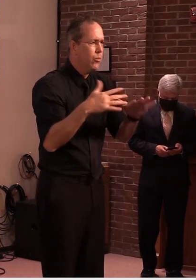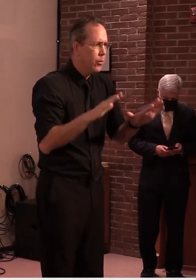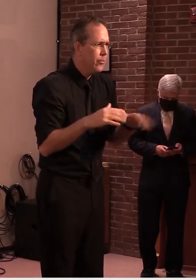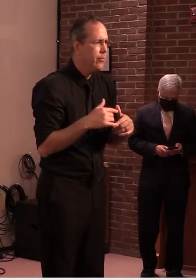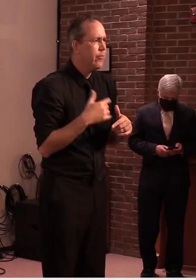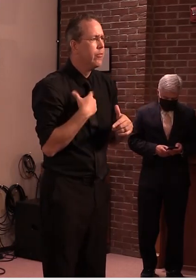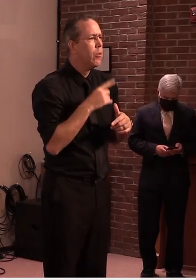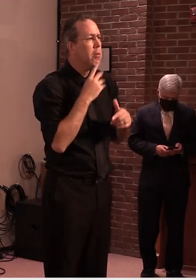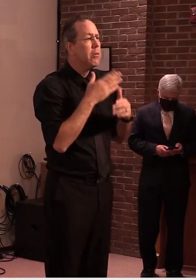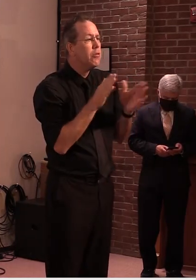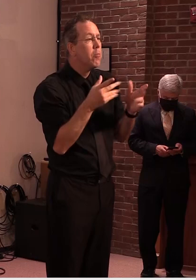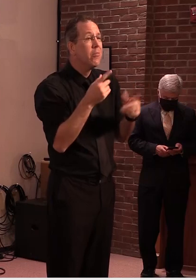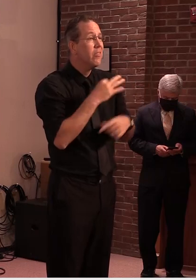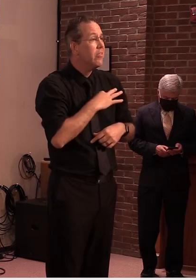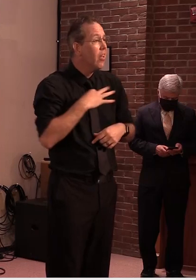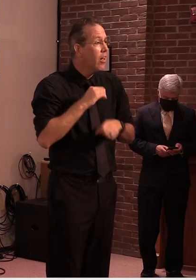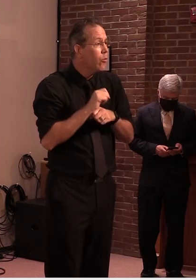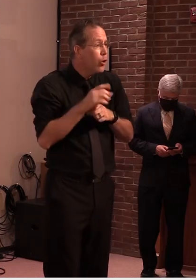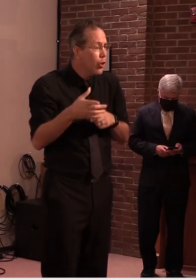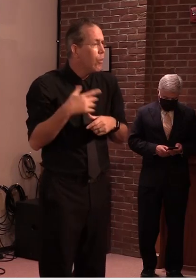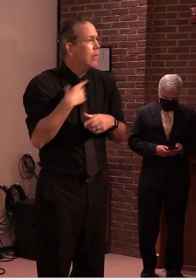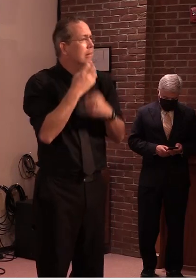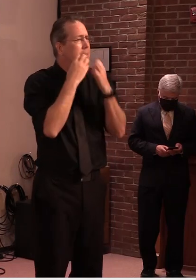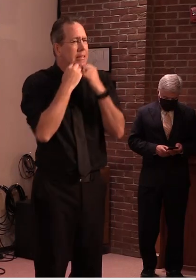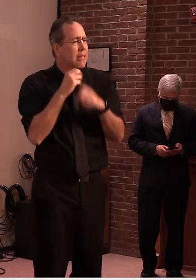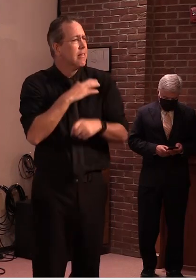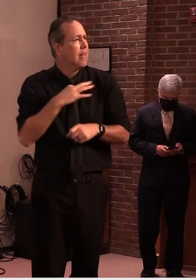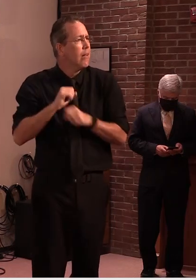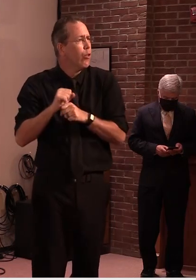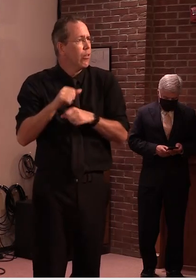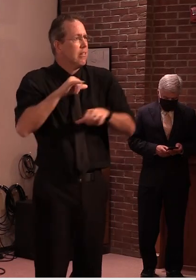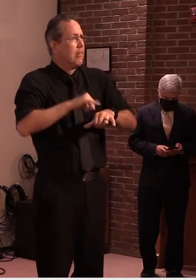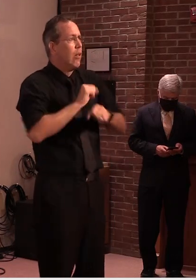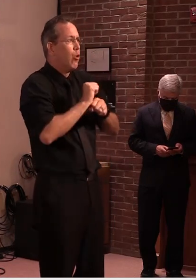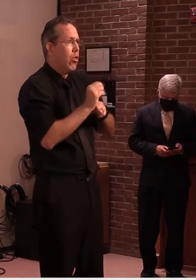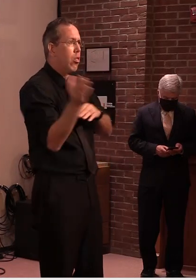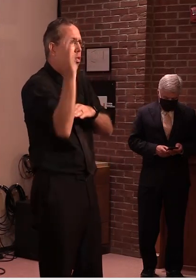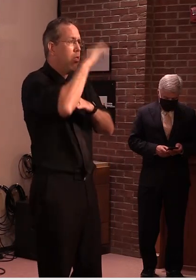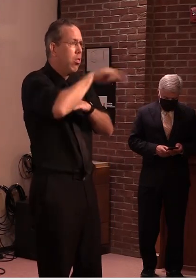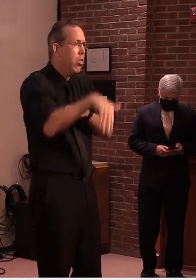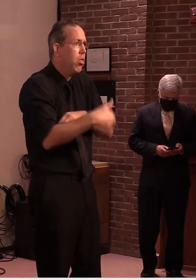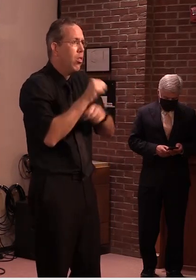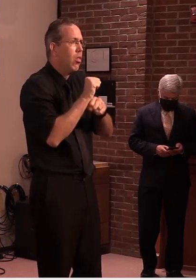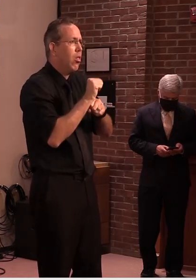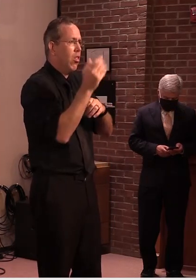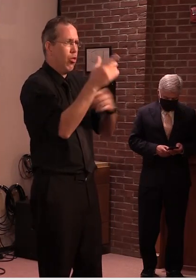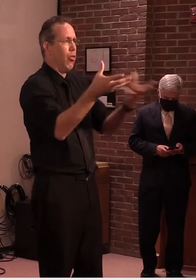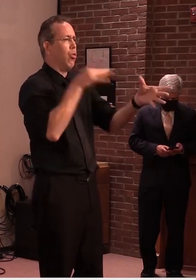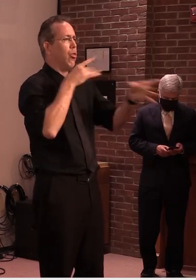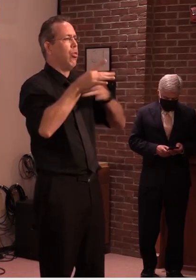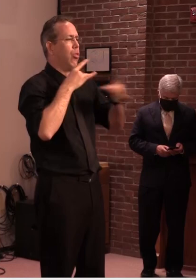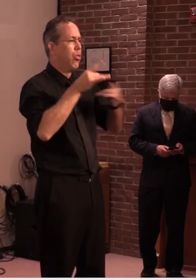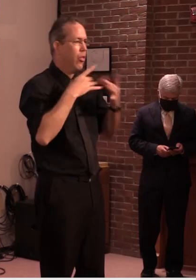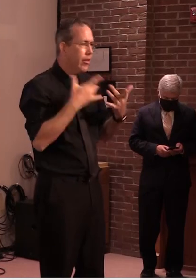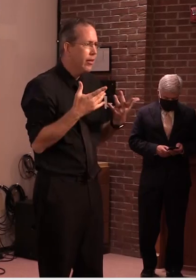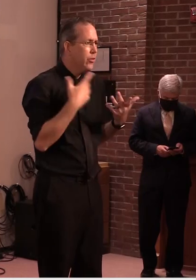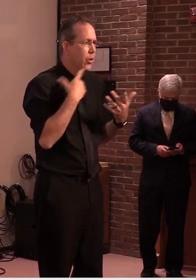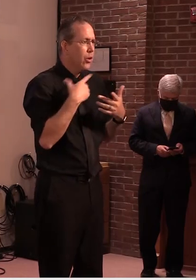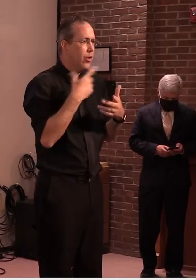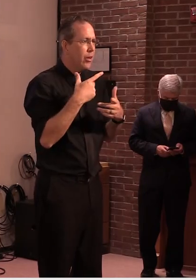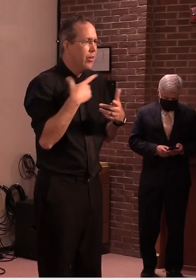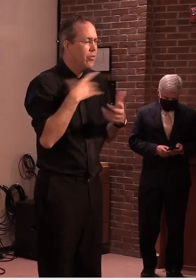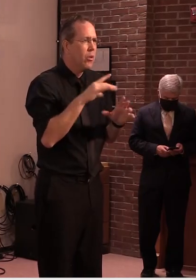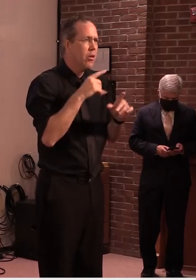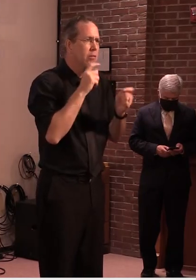figured out because you know we've we have peak periods uh different times of the month uh during uh during